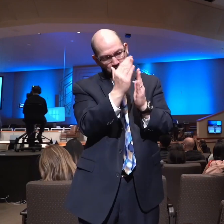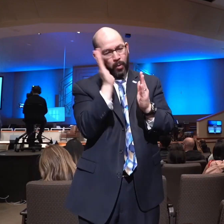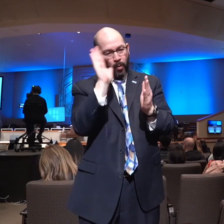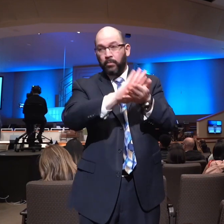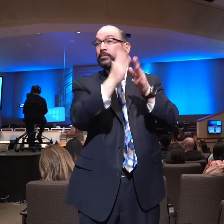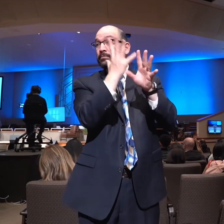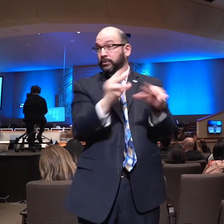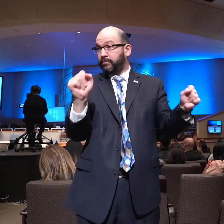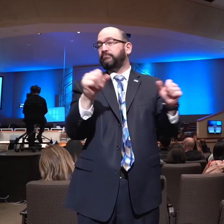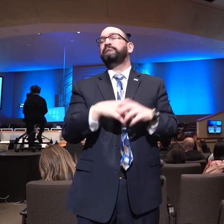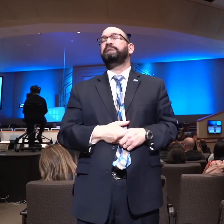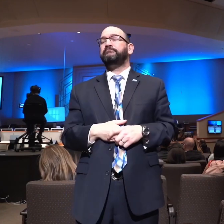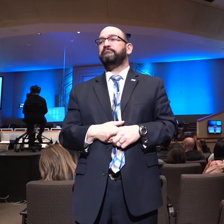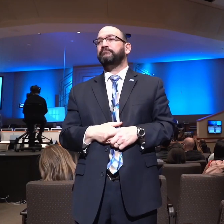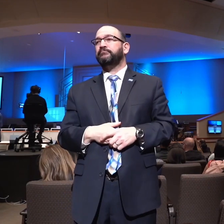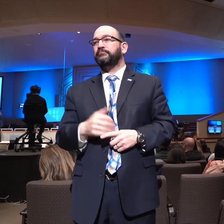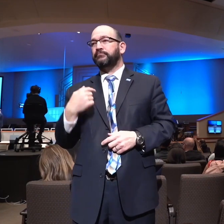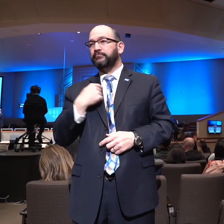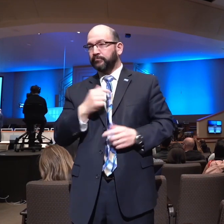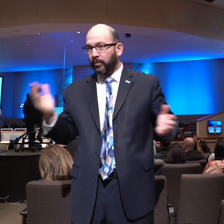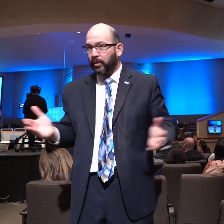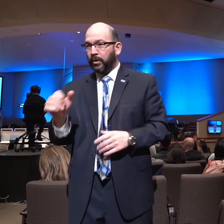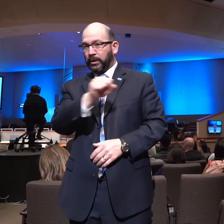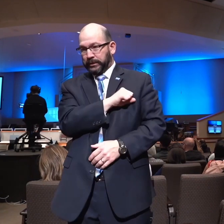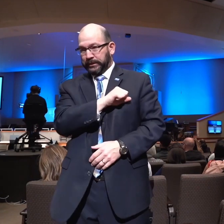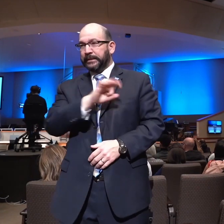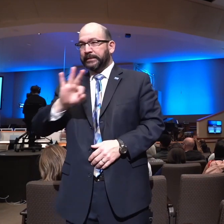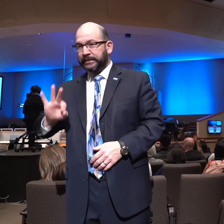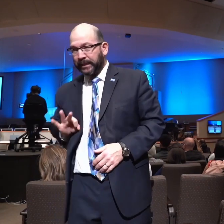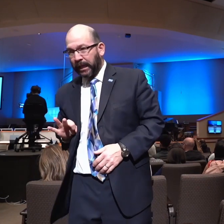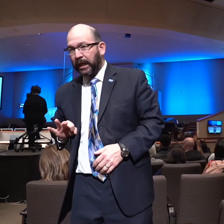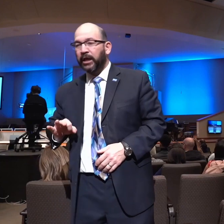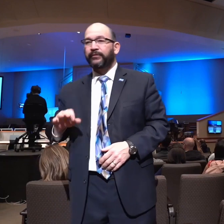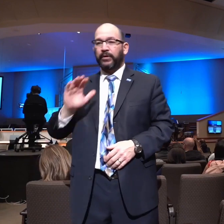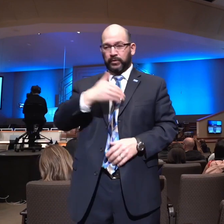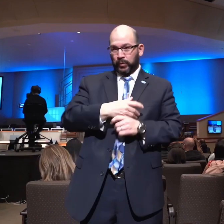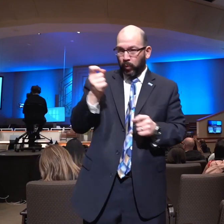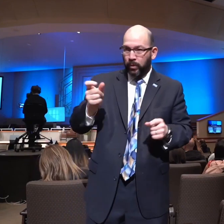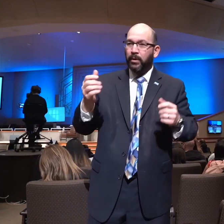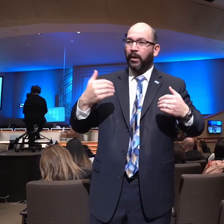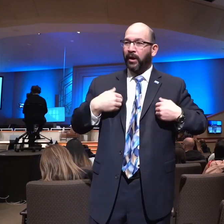We encourage all of our staff here and all of our faithful soul winners to keep a prospect list.